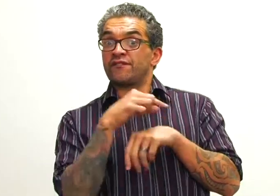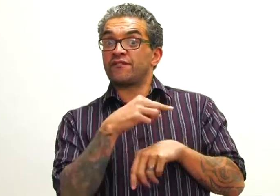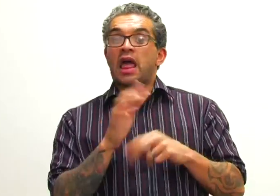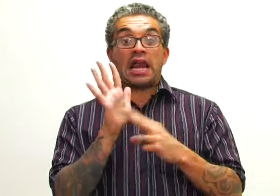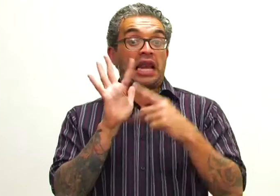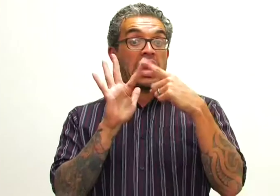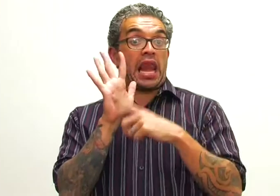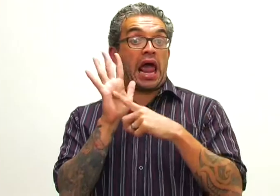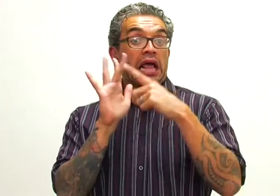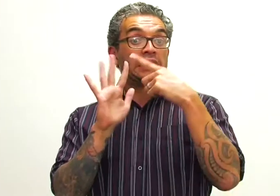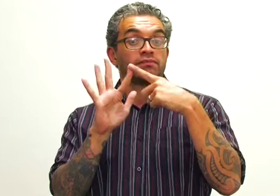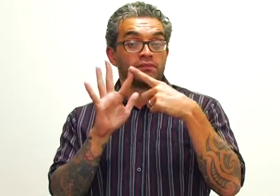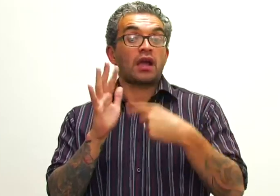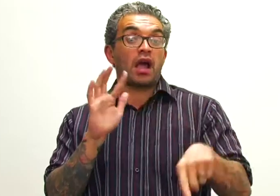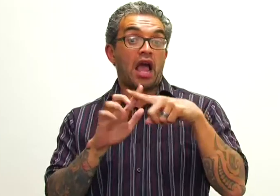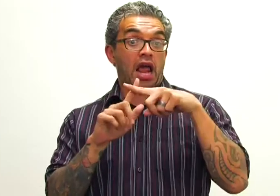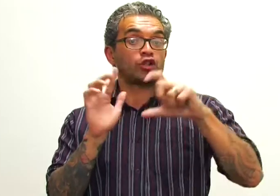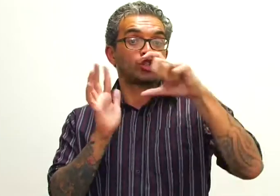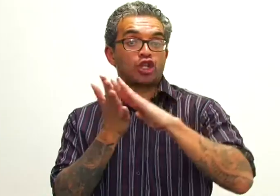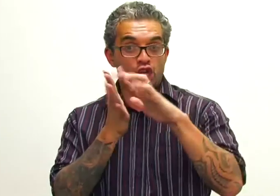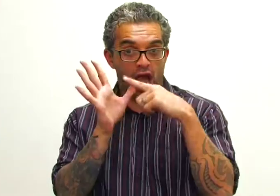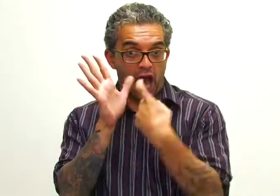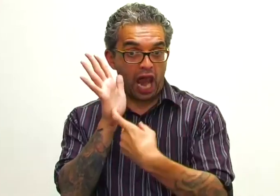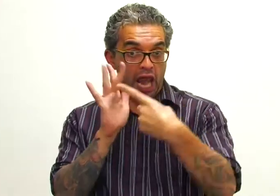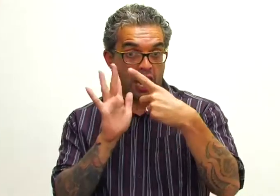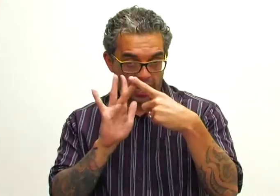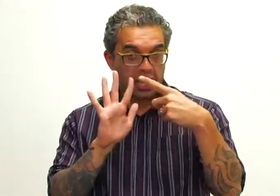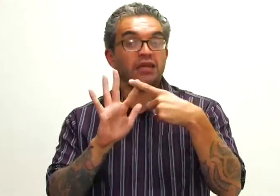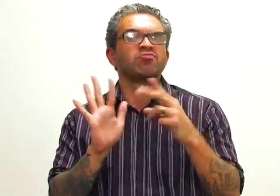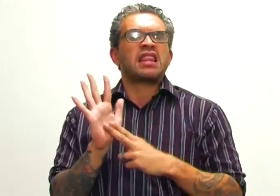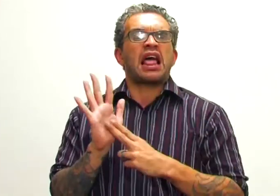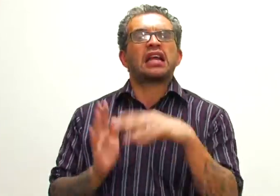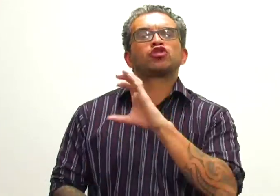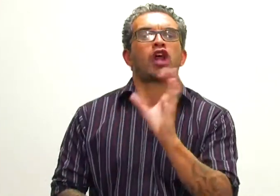wife, Nellie and Charles, Charlie.